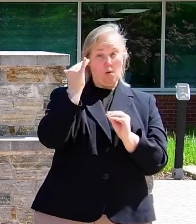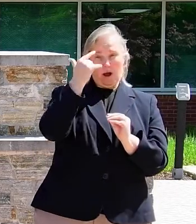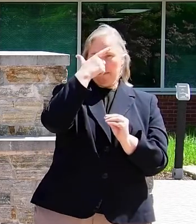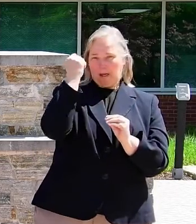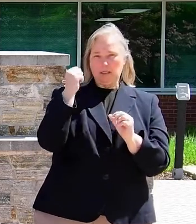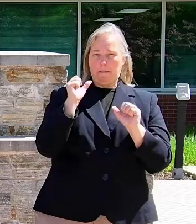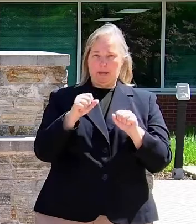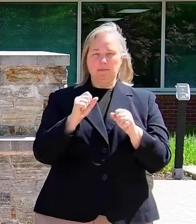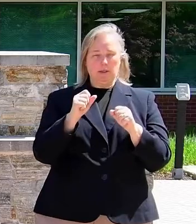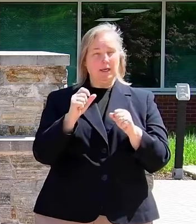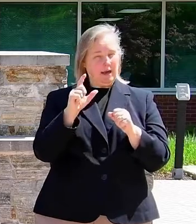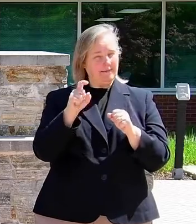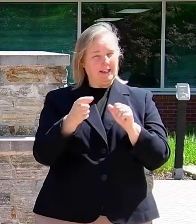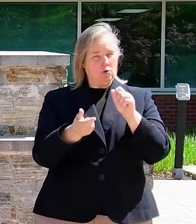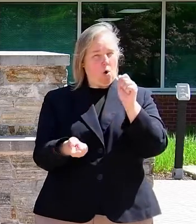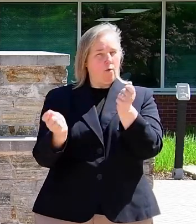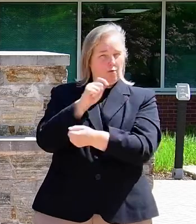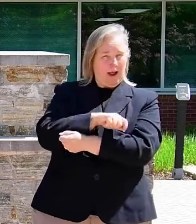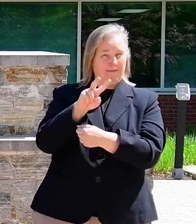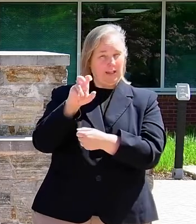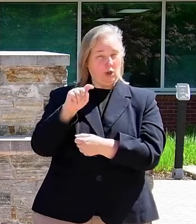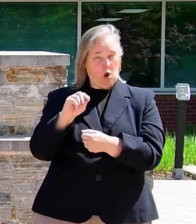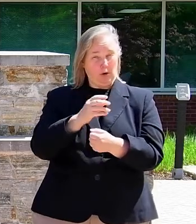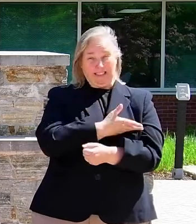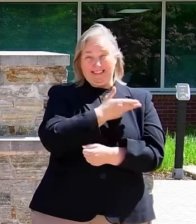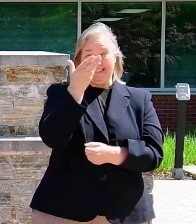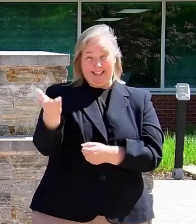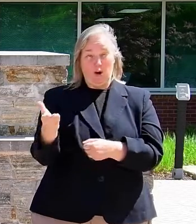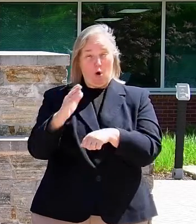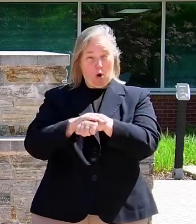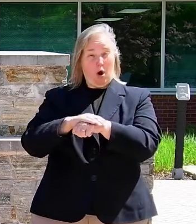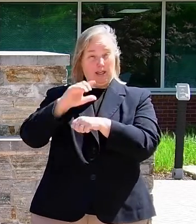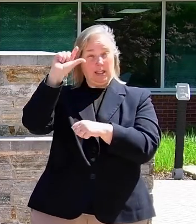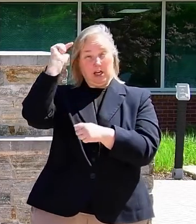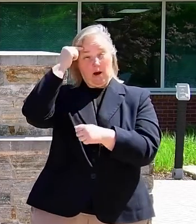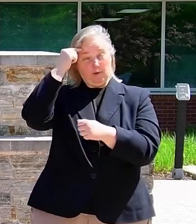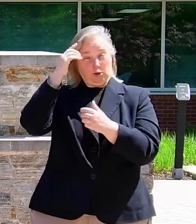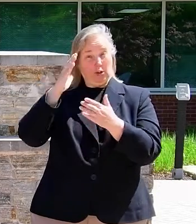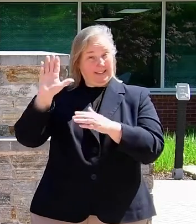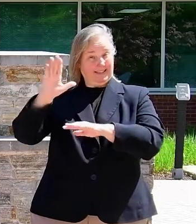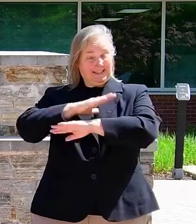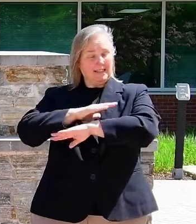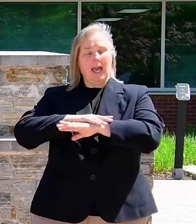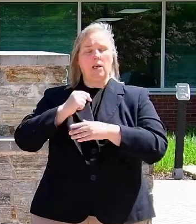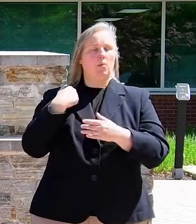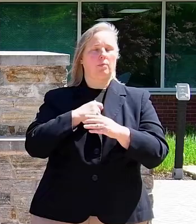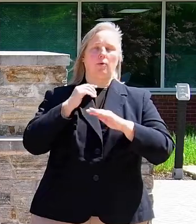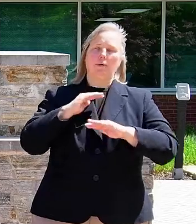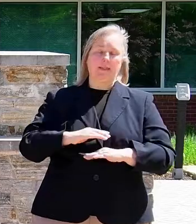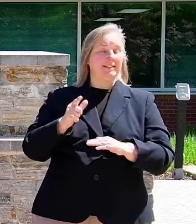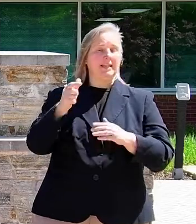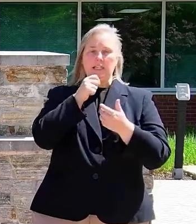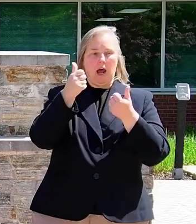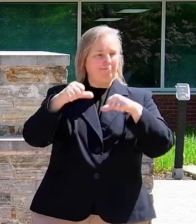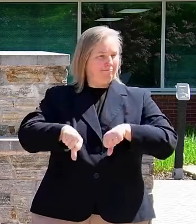of needing to override a veto, get it on the governor's desk, and we were relieved that in the end, he did not veto the bill. Instead,